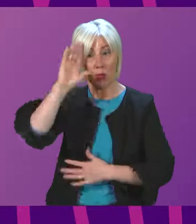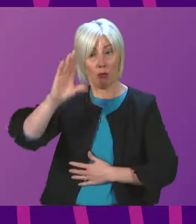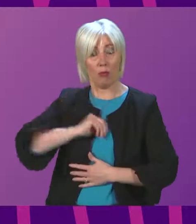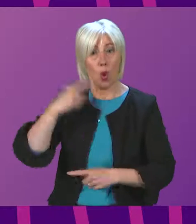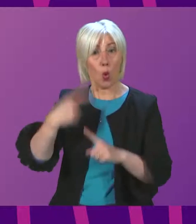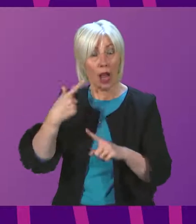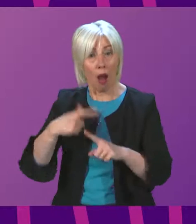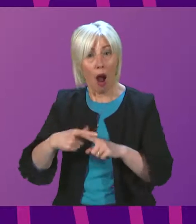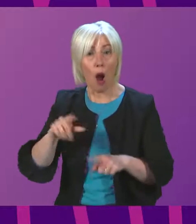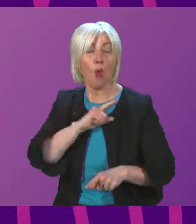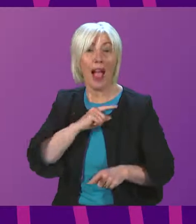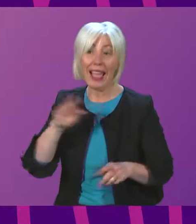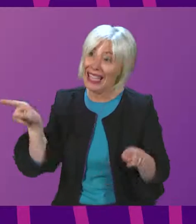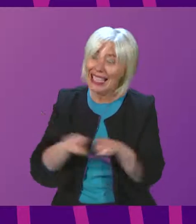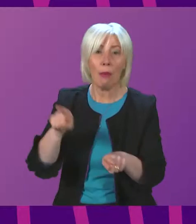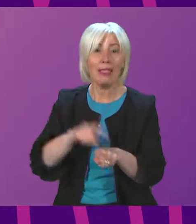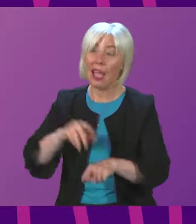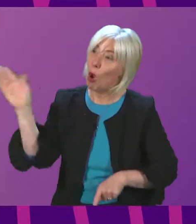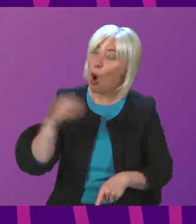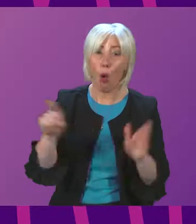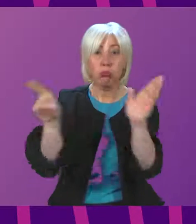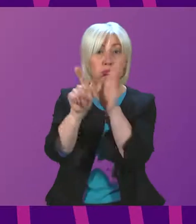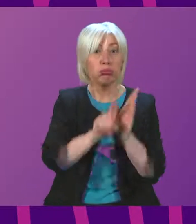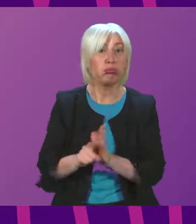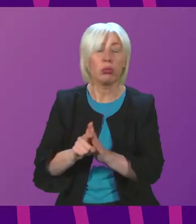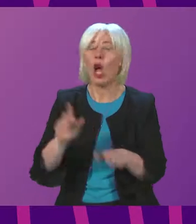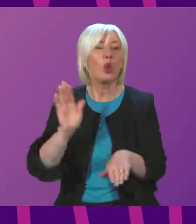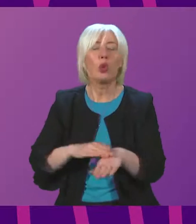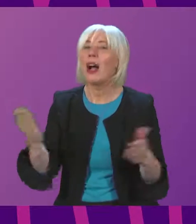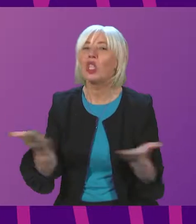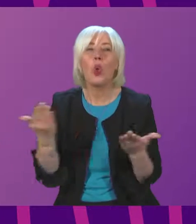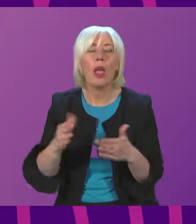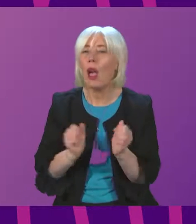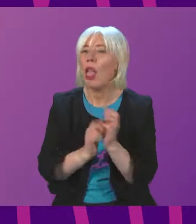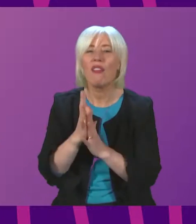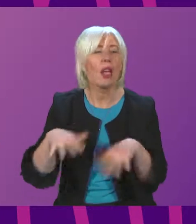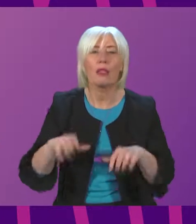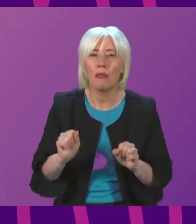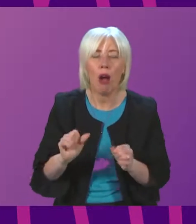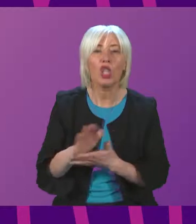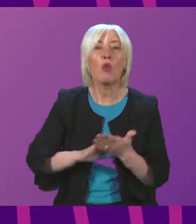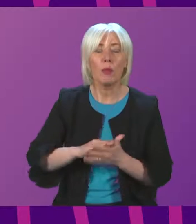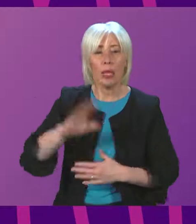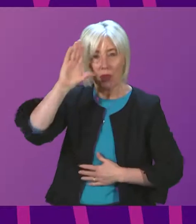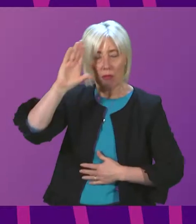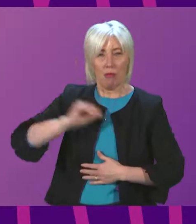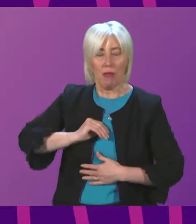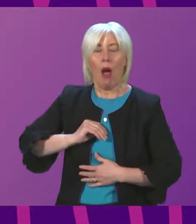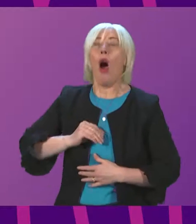alerted more quickly by all going off simultaneously, regardless of where the fire starts. And this undoubtedly will mean more people are alerted earlier